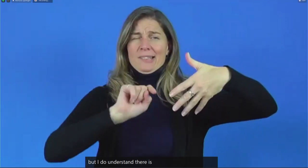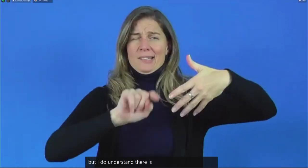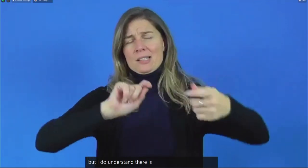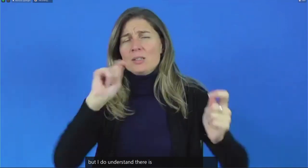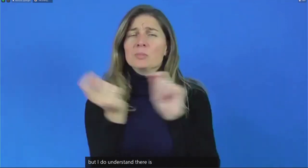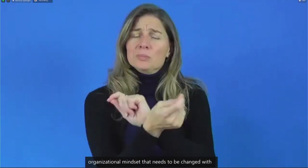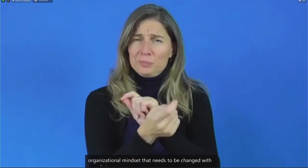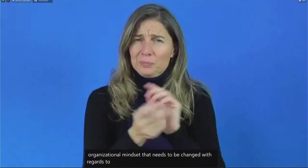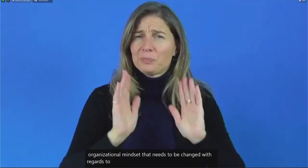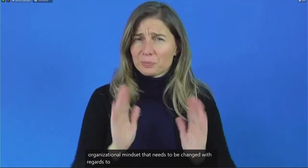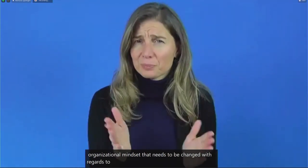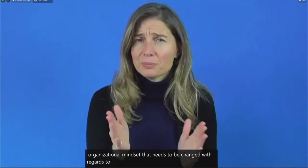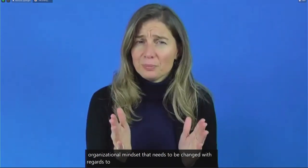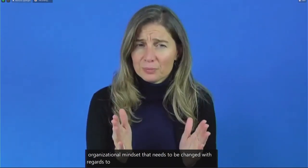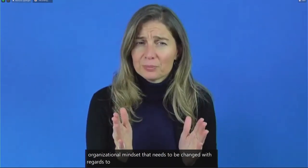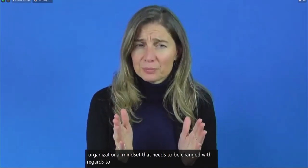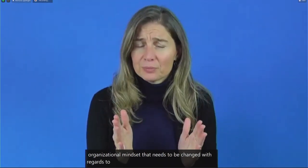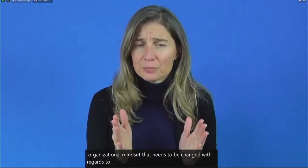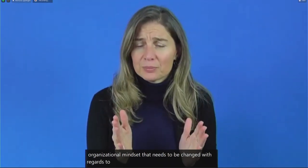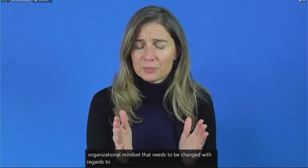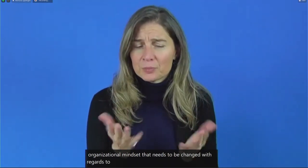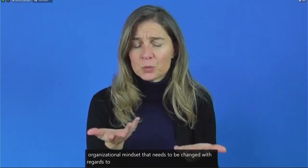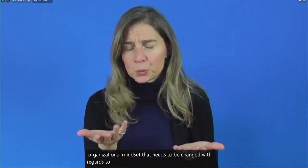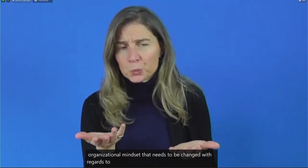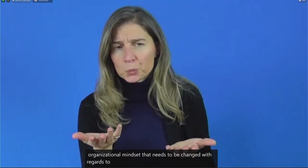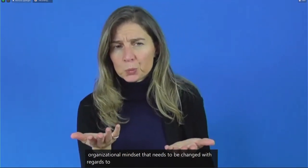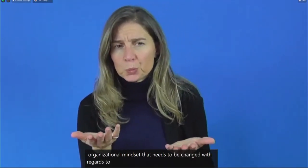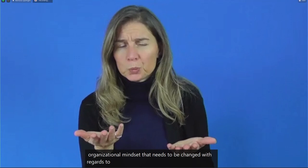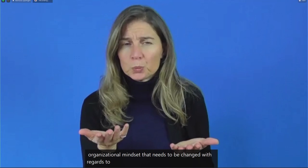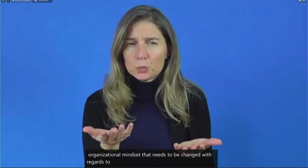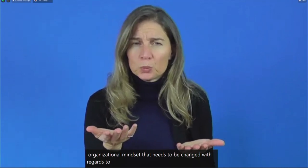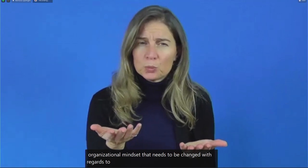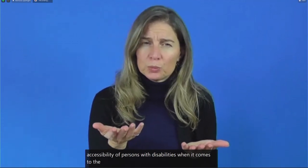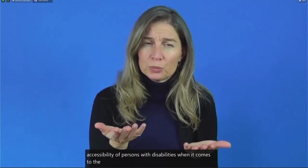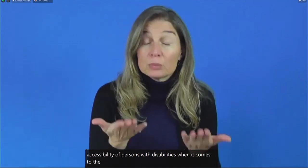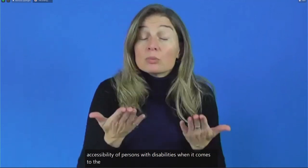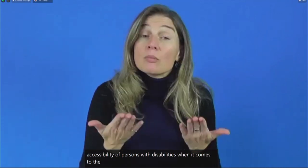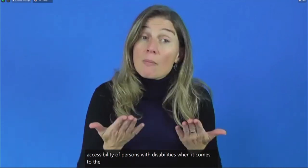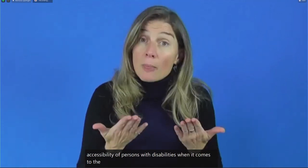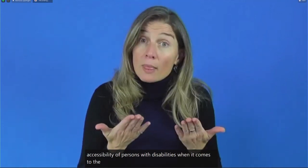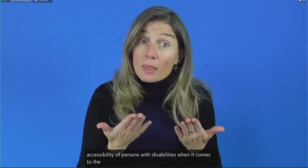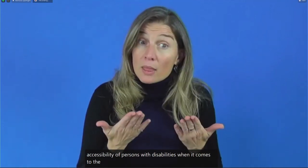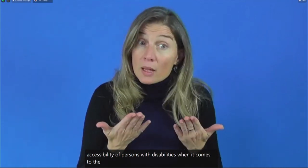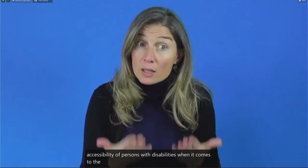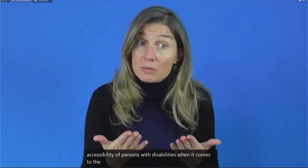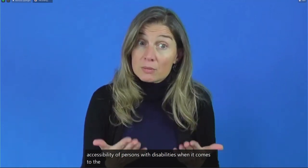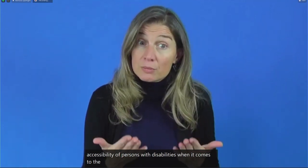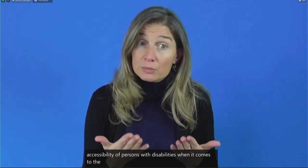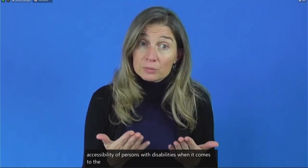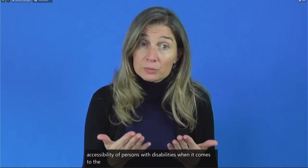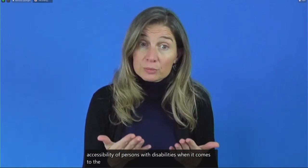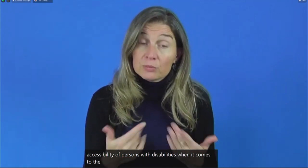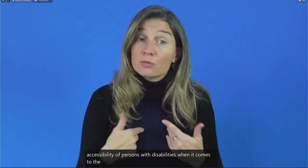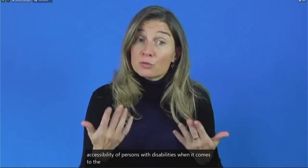the organization mindset. So for now, I've asked for and